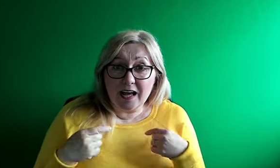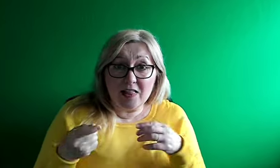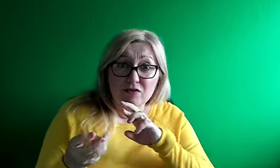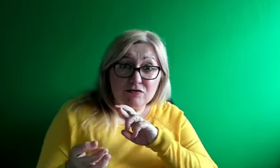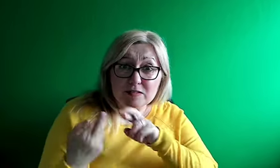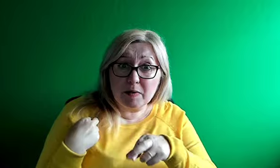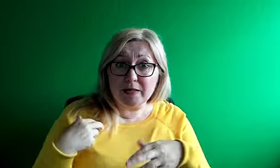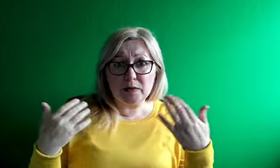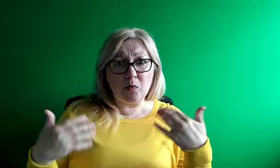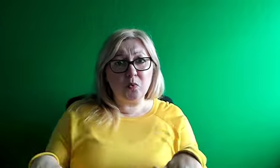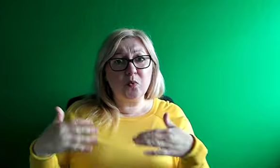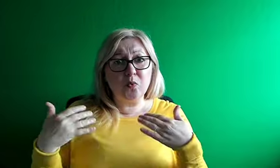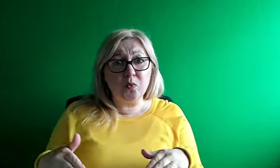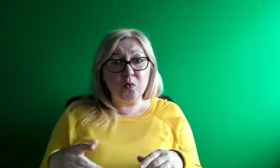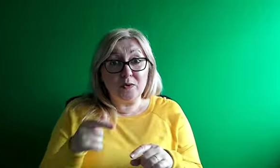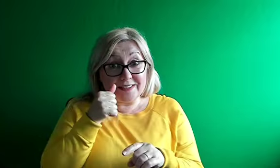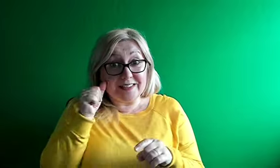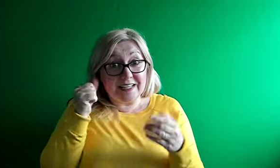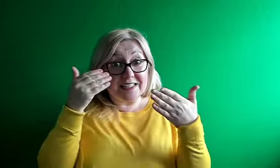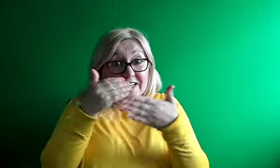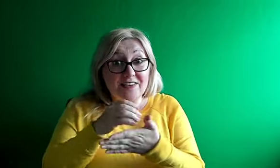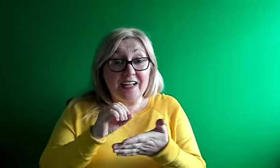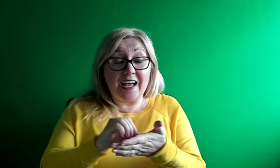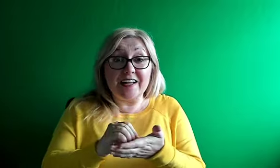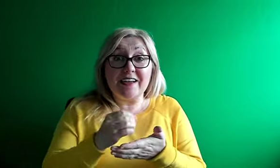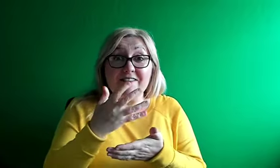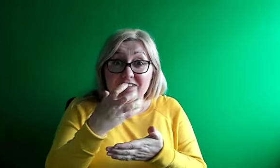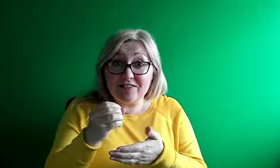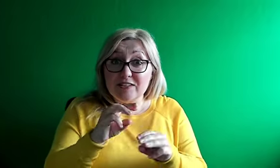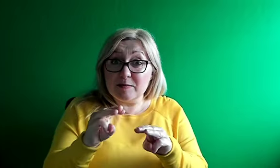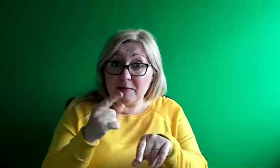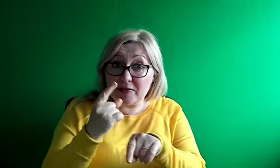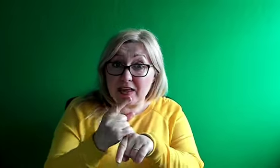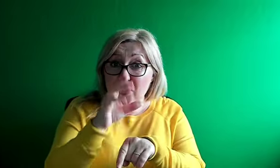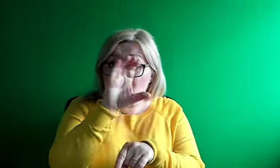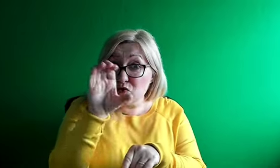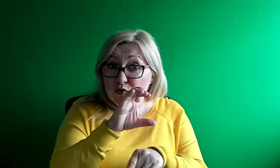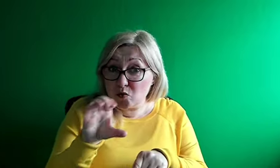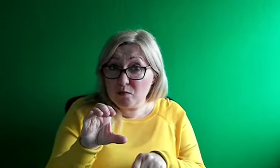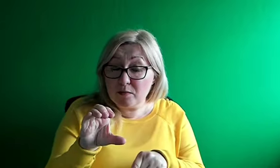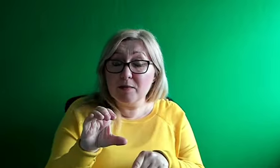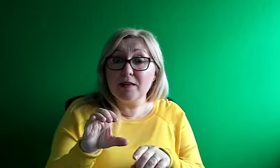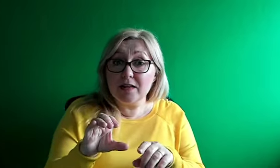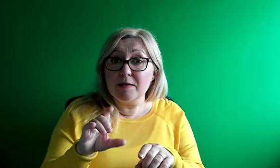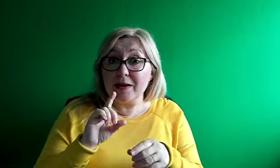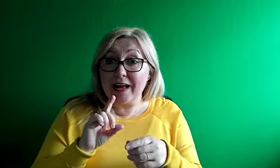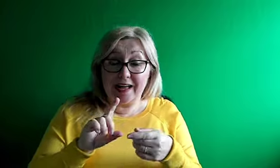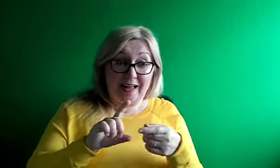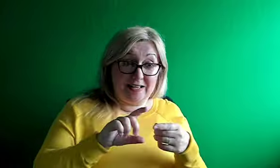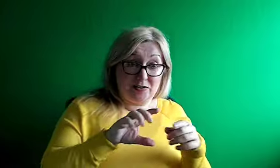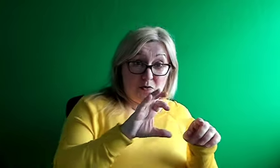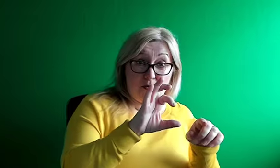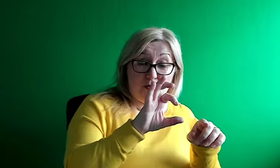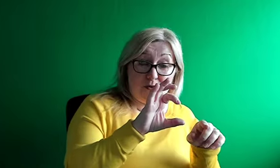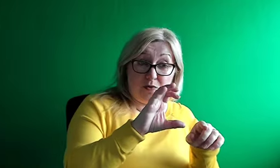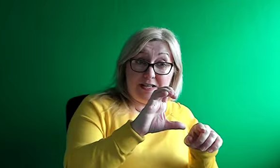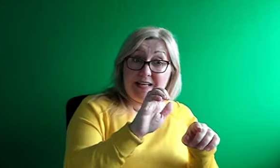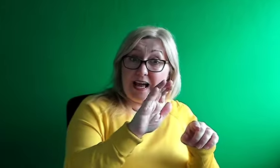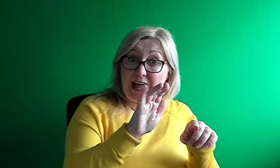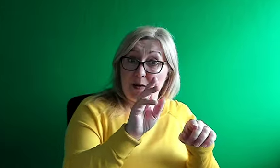night, we actually had to have a trip, we were done again. Oh, good. Yeah, great for you. Yeah. I want an example, is,